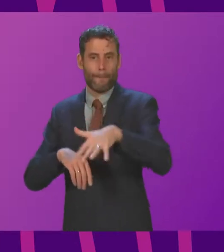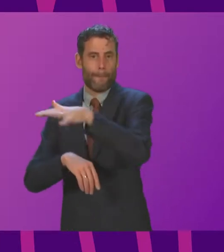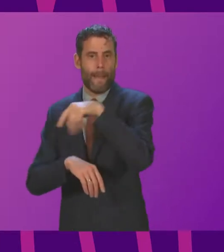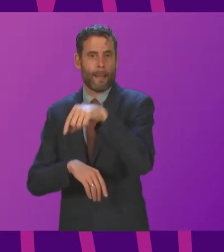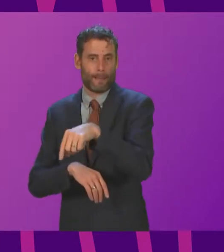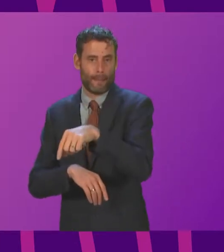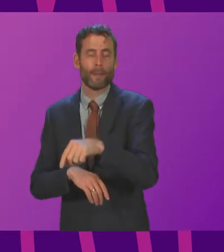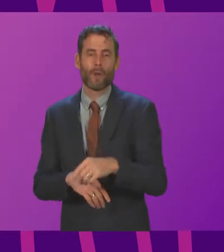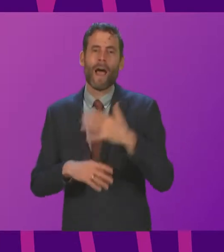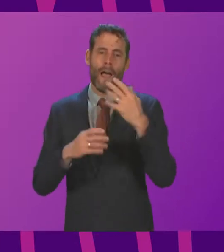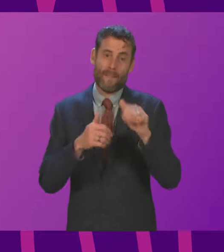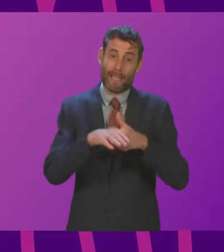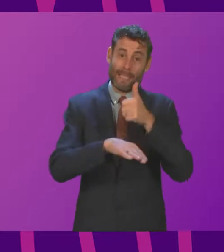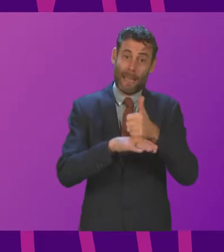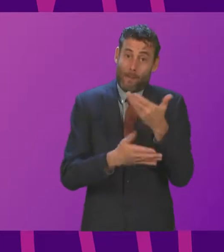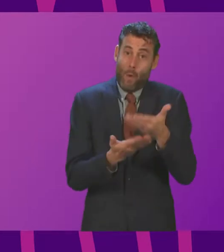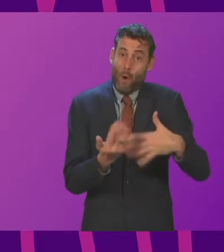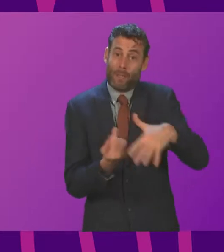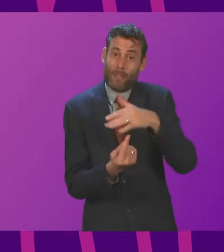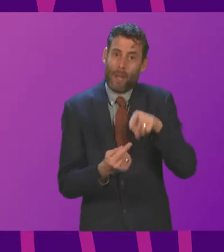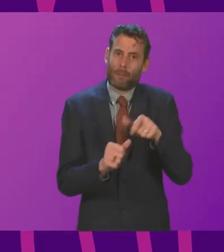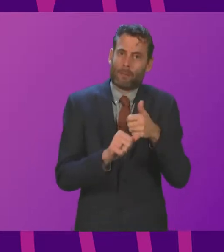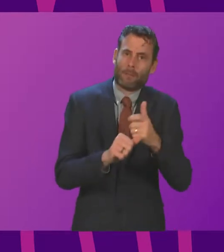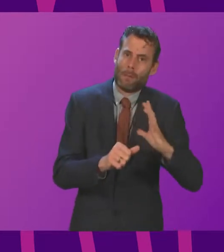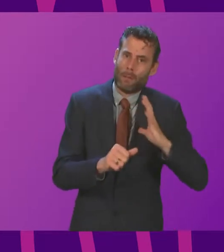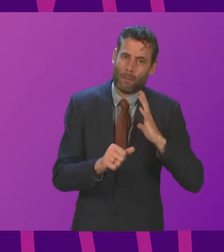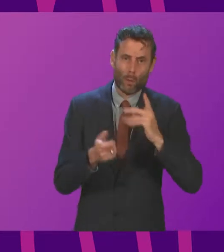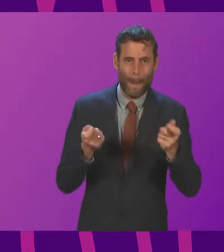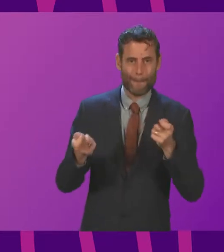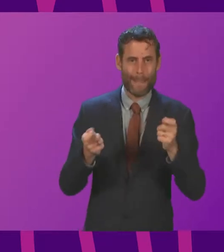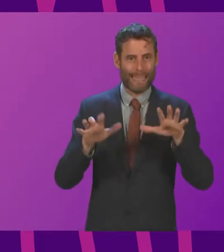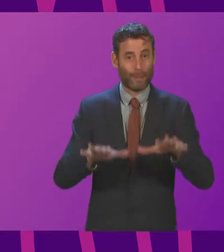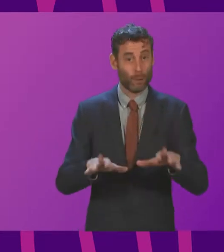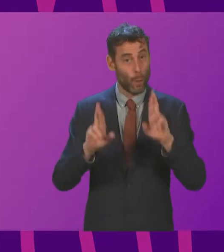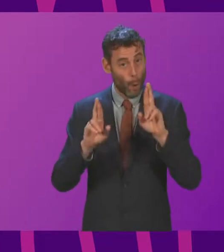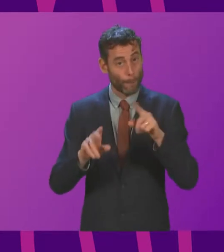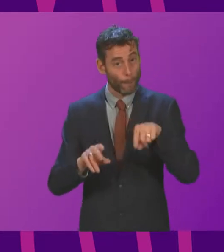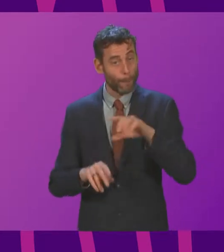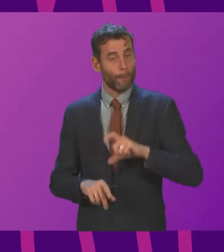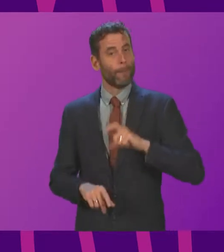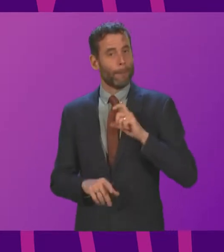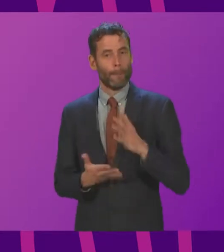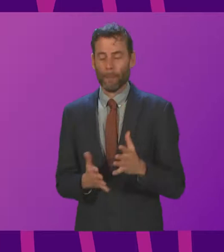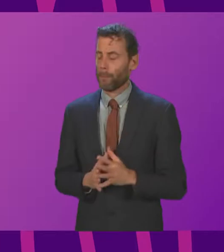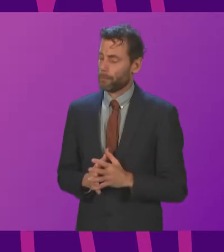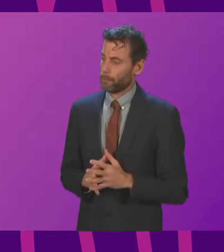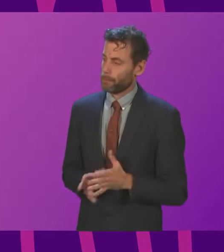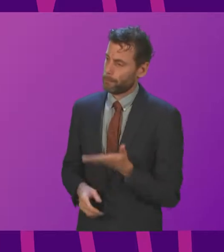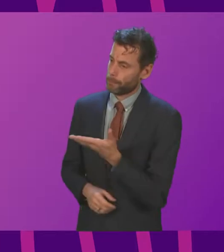substantial contingency arrangements in place, and I hope that gives some reassurance to Paulie McNeill and the Chamber. Sandish Gulhani.